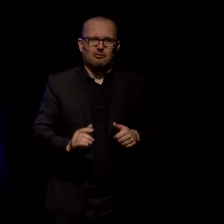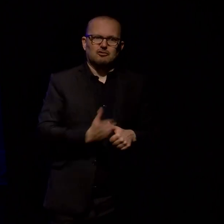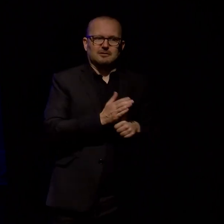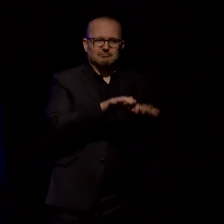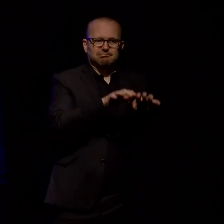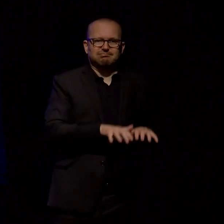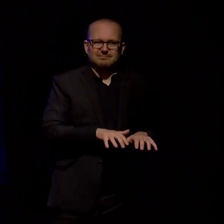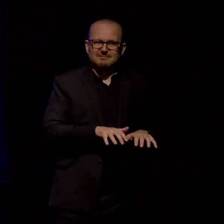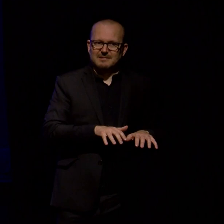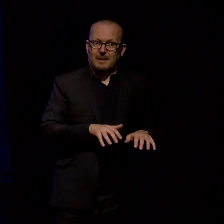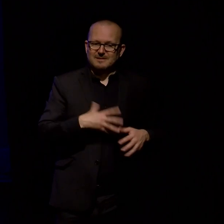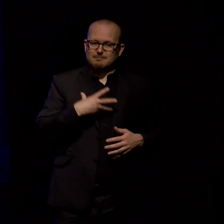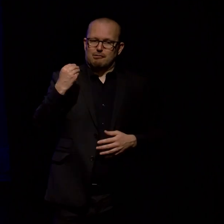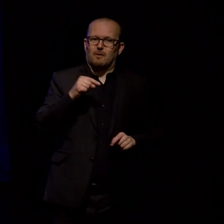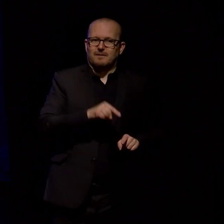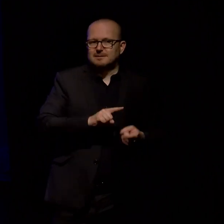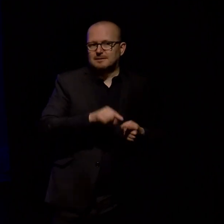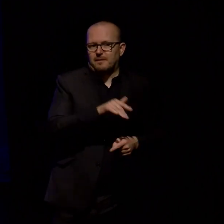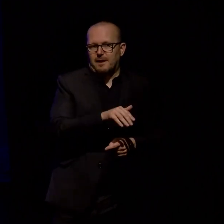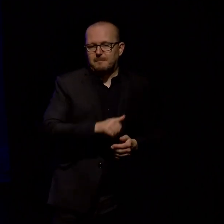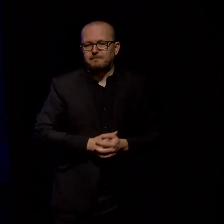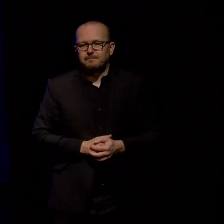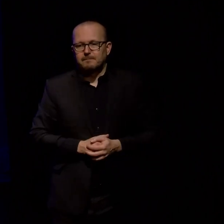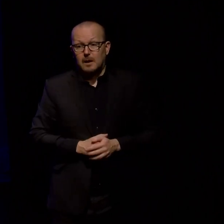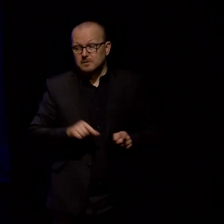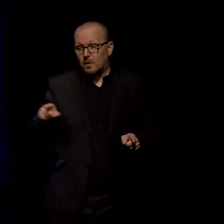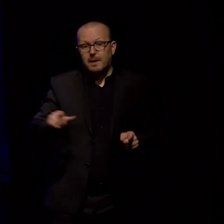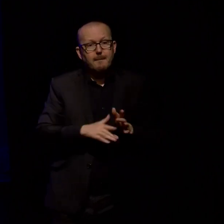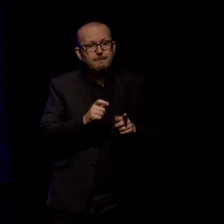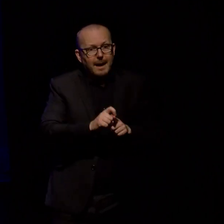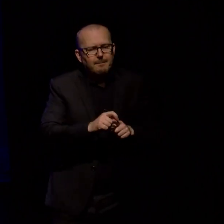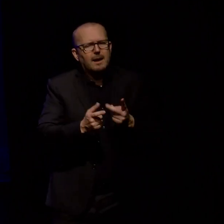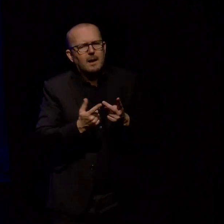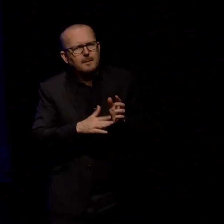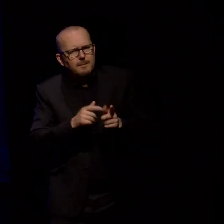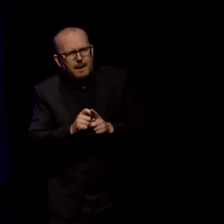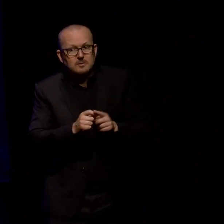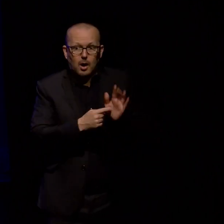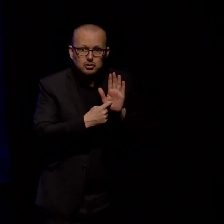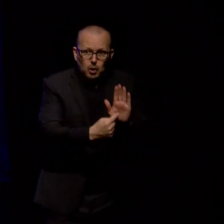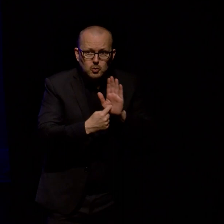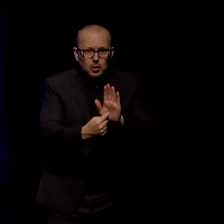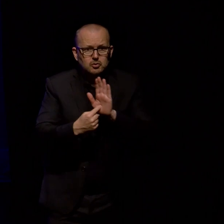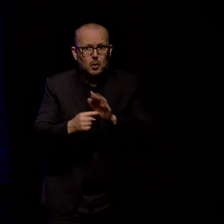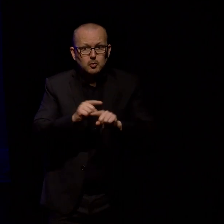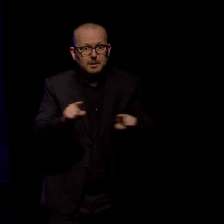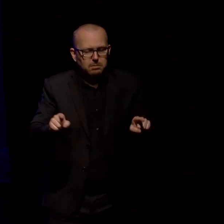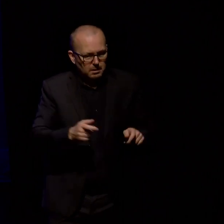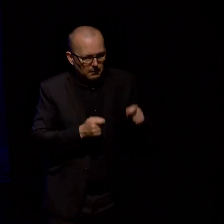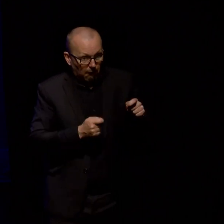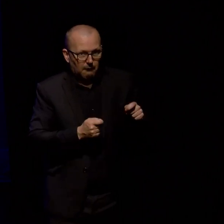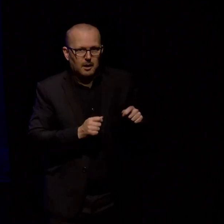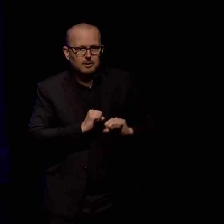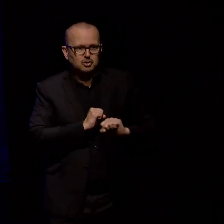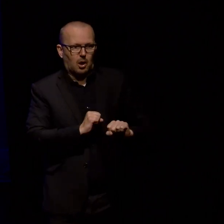And when I started showing this map and the accompanying map of the North Island to people they were a little shocked but they leaned